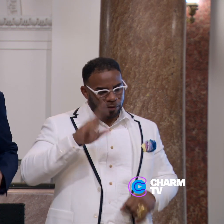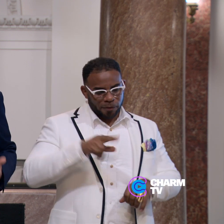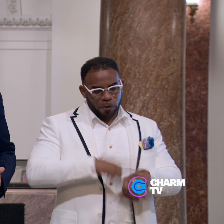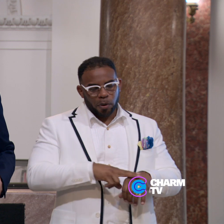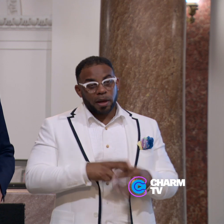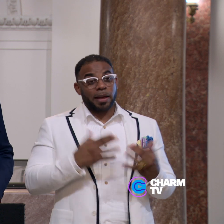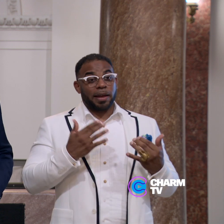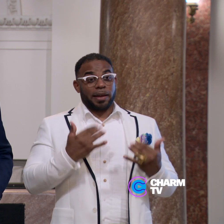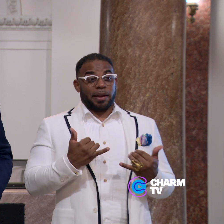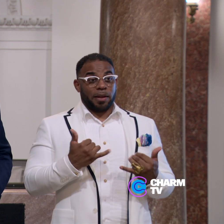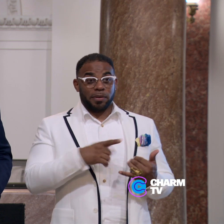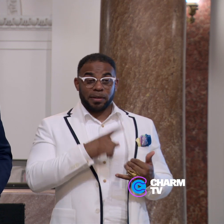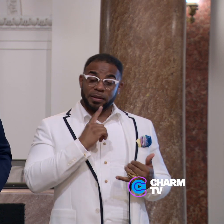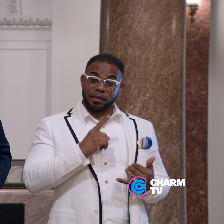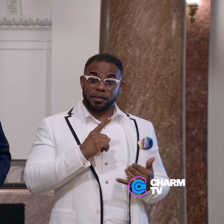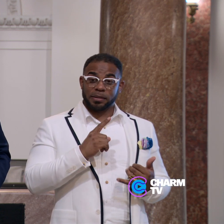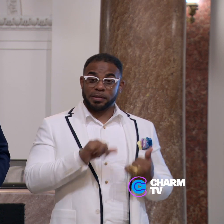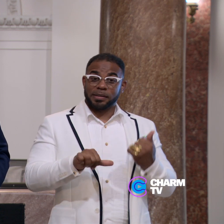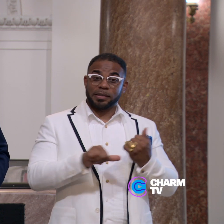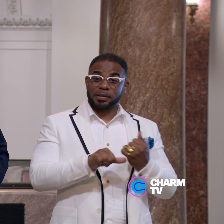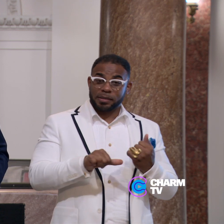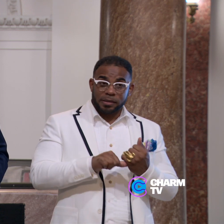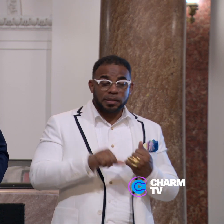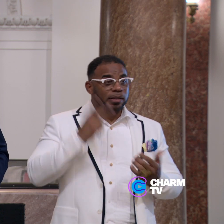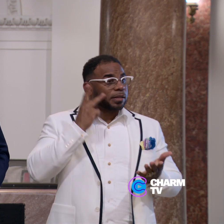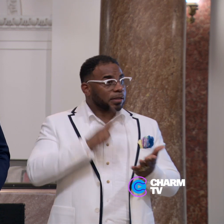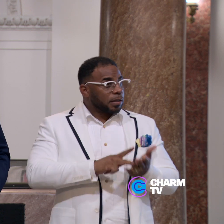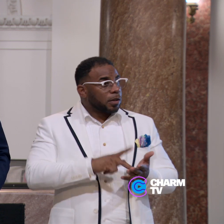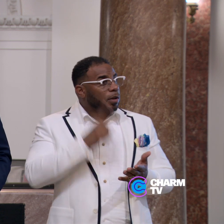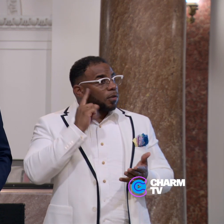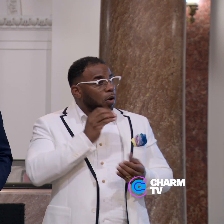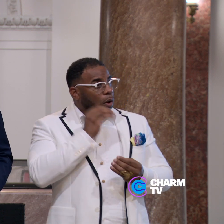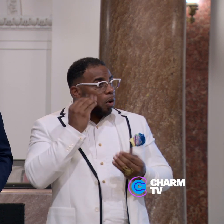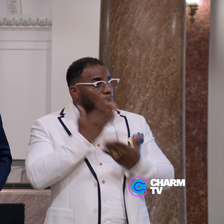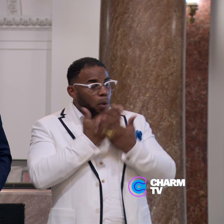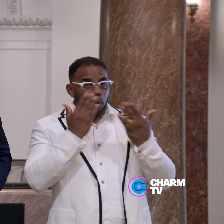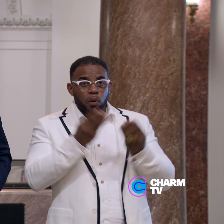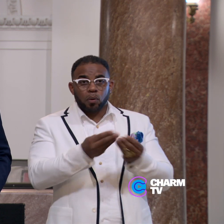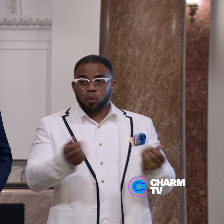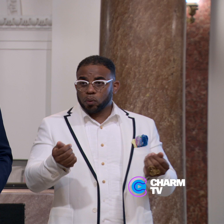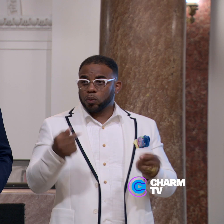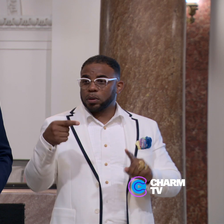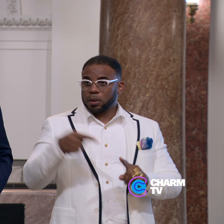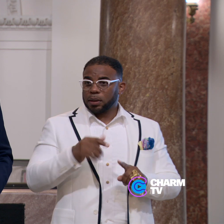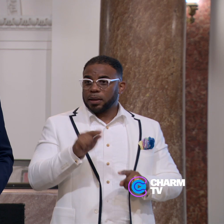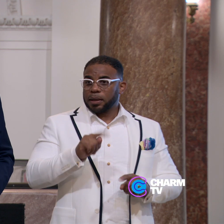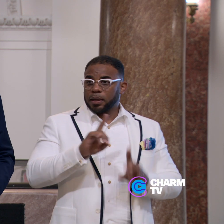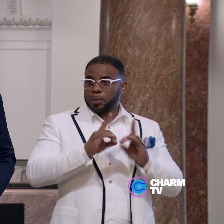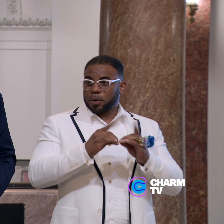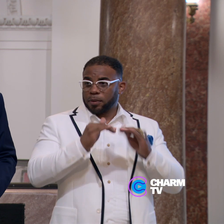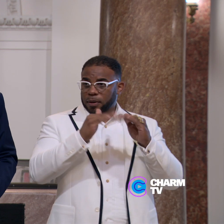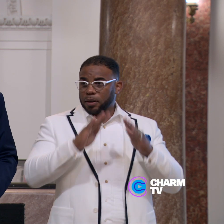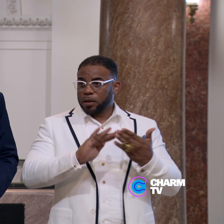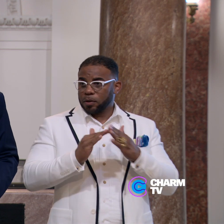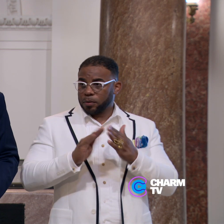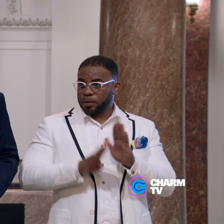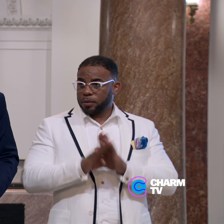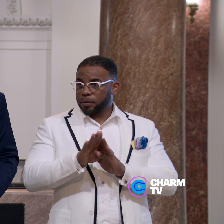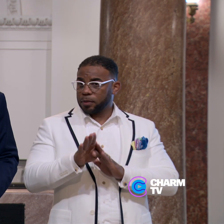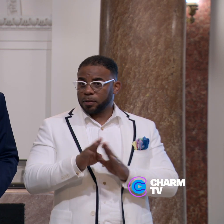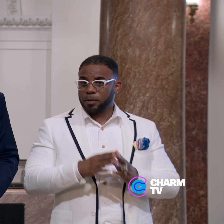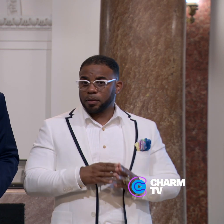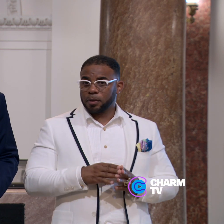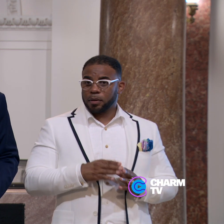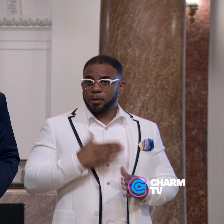who now is the Assistant Secretary for Homelessness Solutions at the Department of Housing and Community Development.